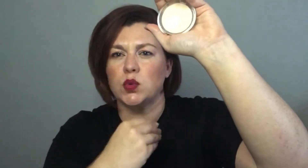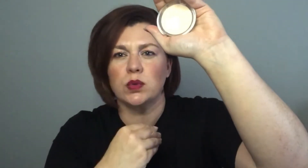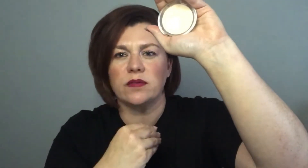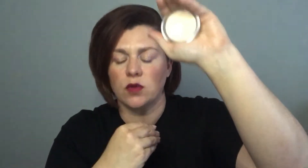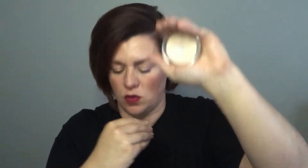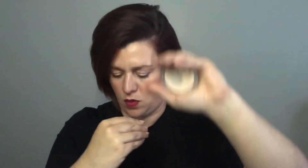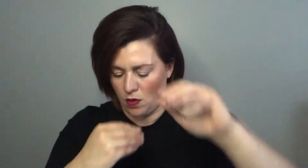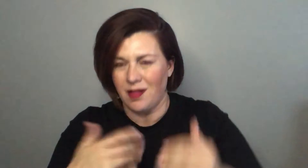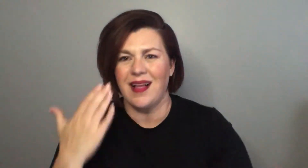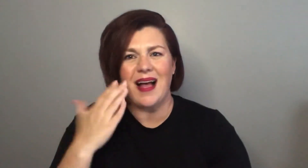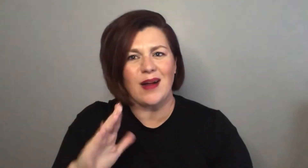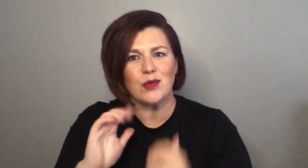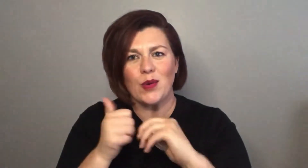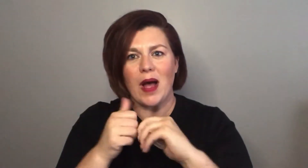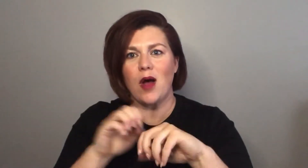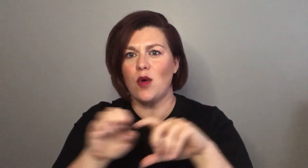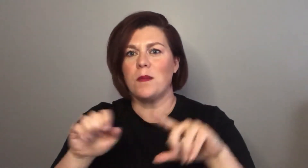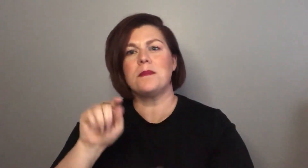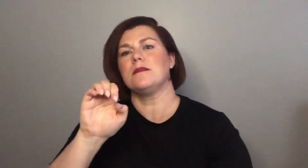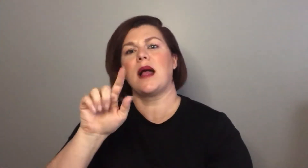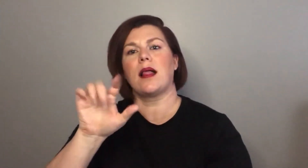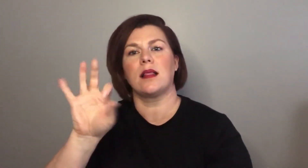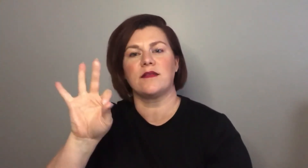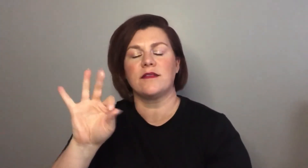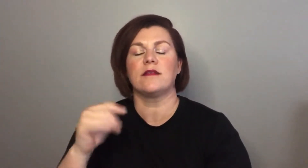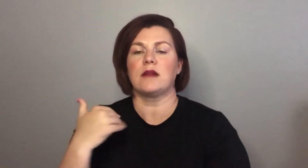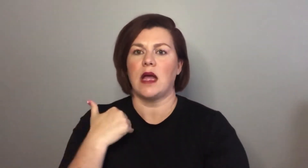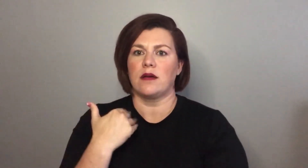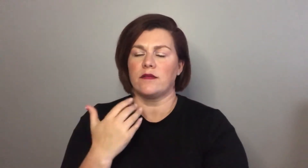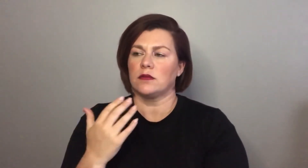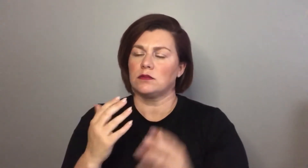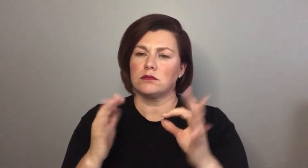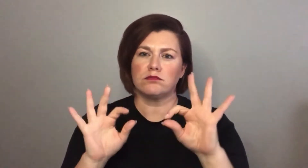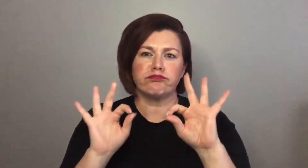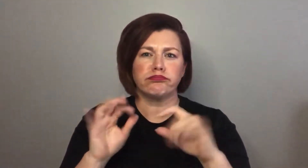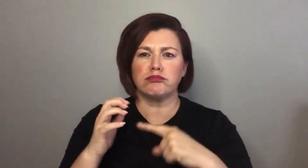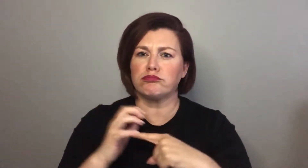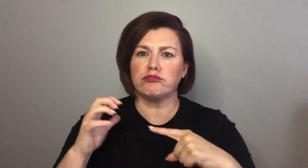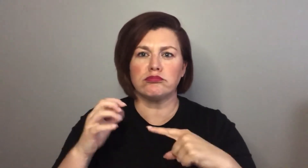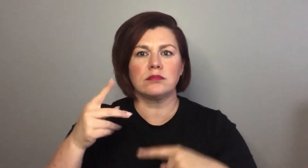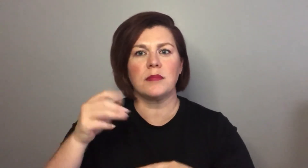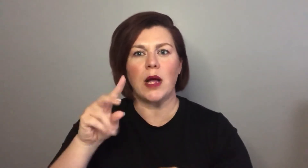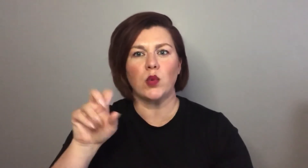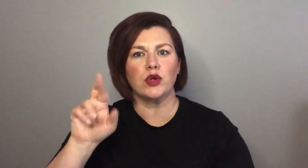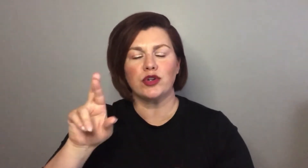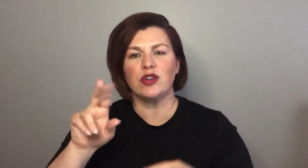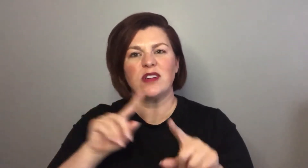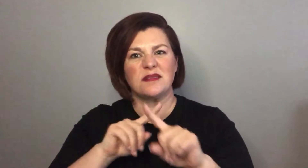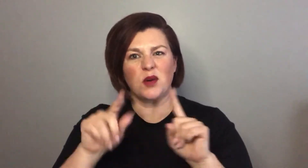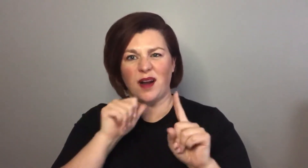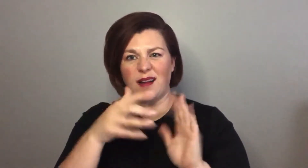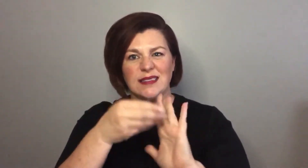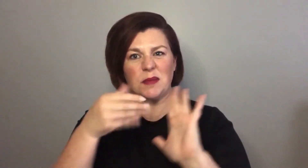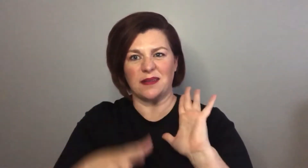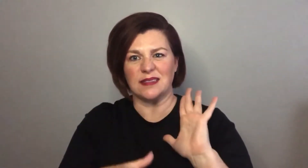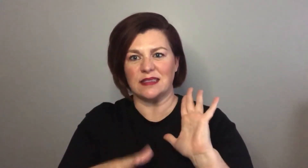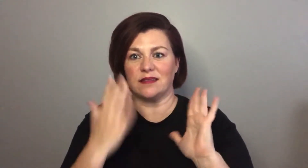and it's just a beautiful formula I don't know how Elf does it how they make